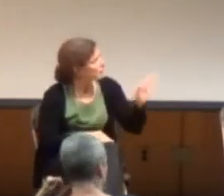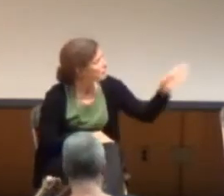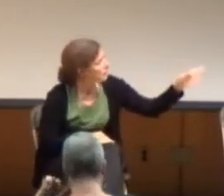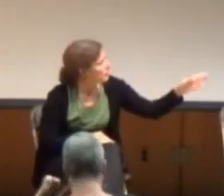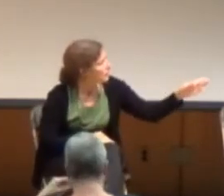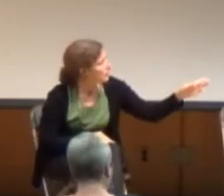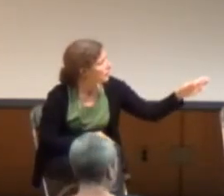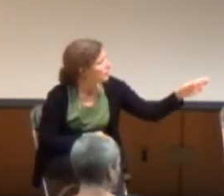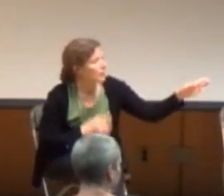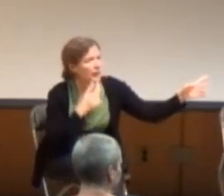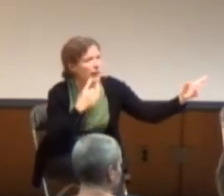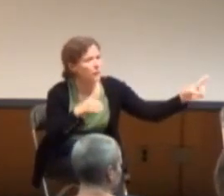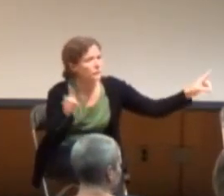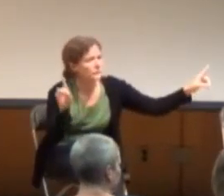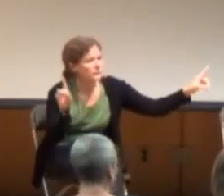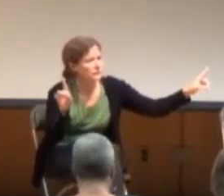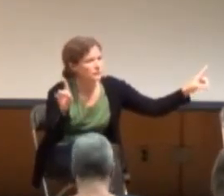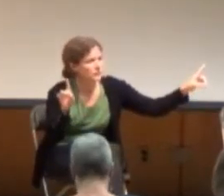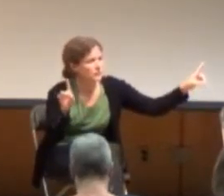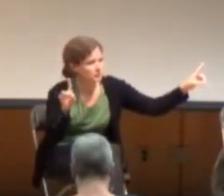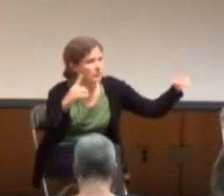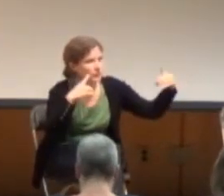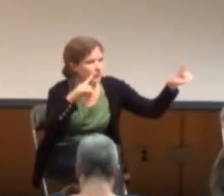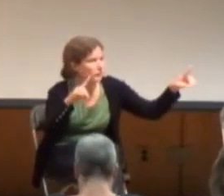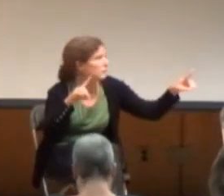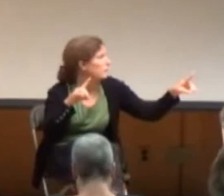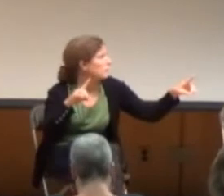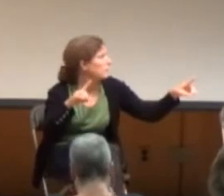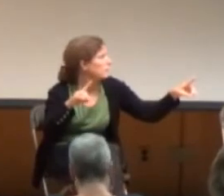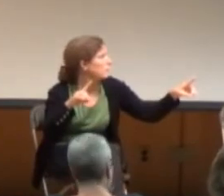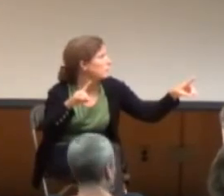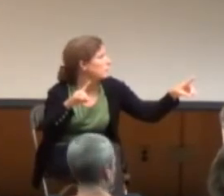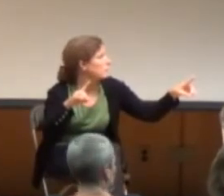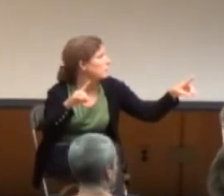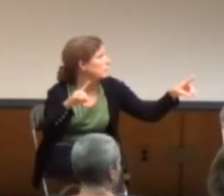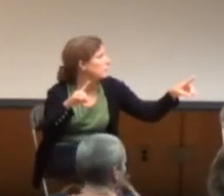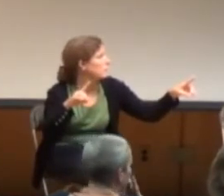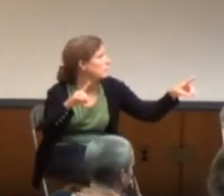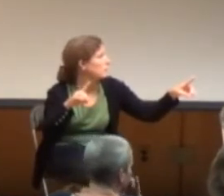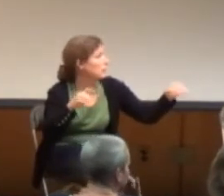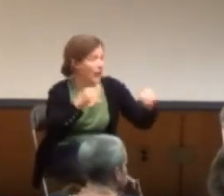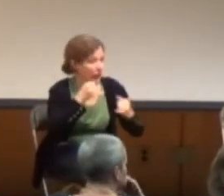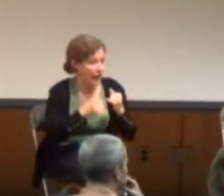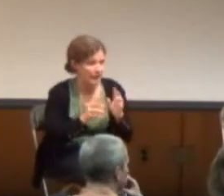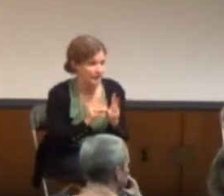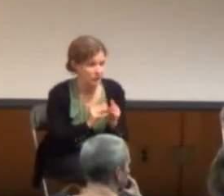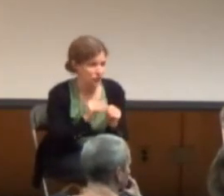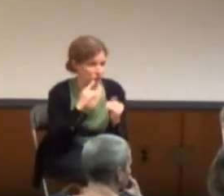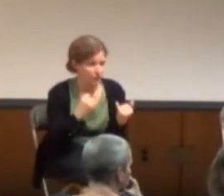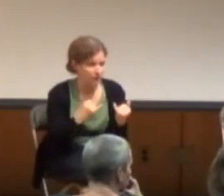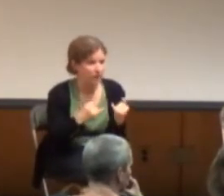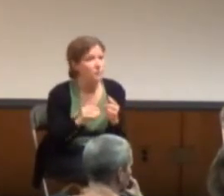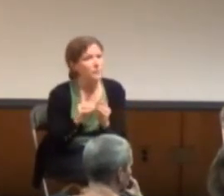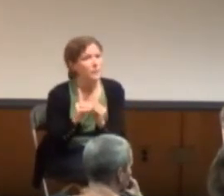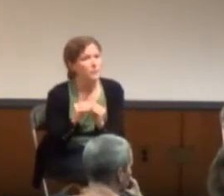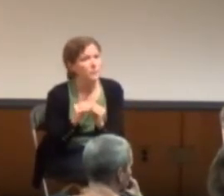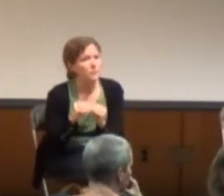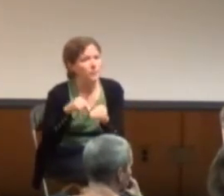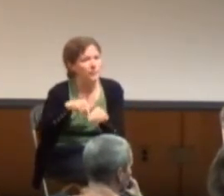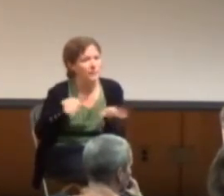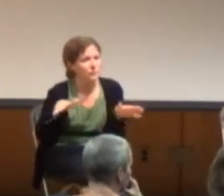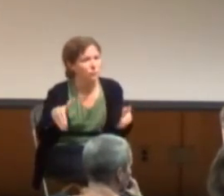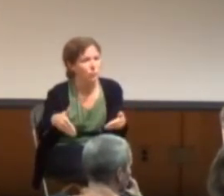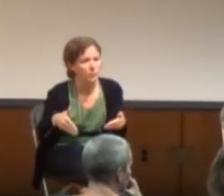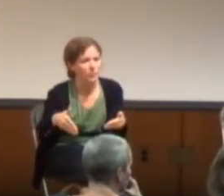Um, I'll get an announcement as well. Um, so, I've been collecting, this is not the last session for the day. There will be one more in this